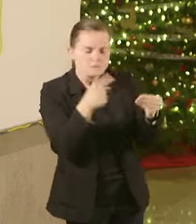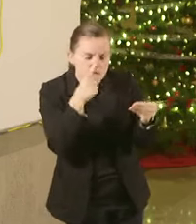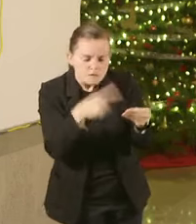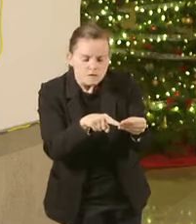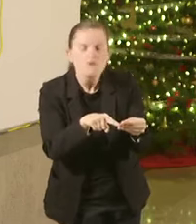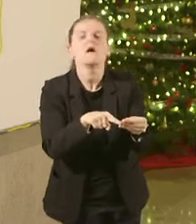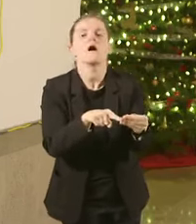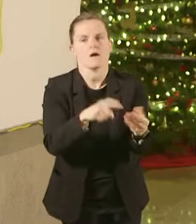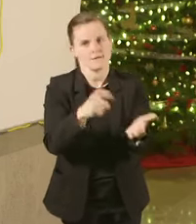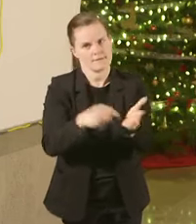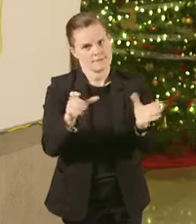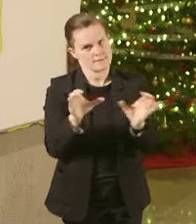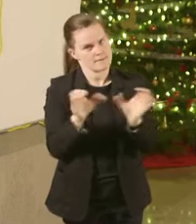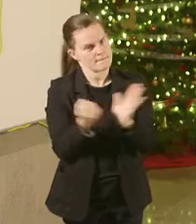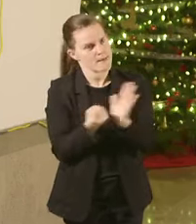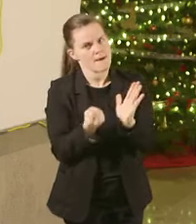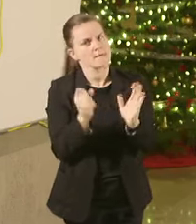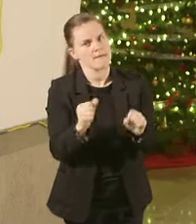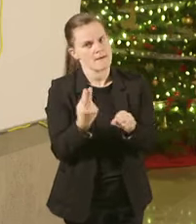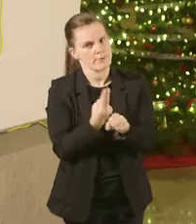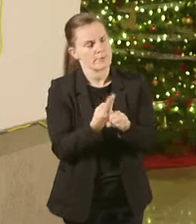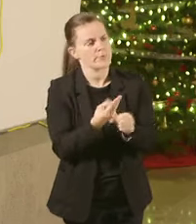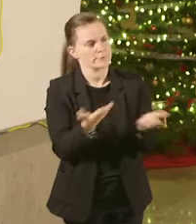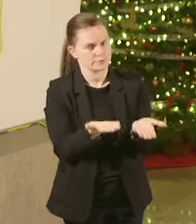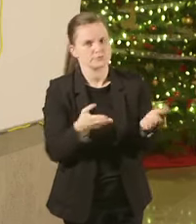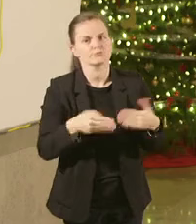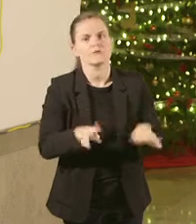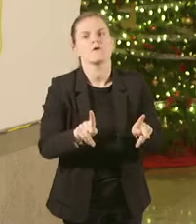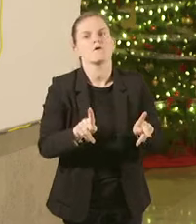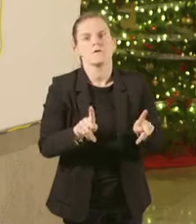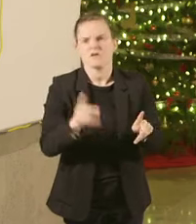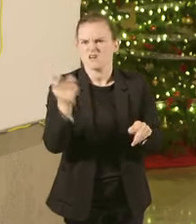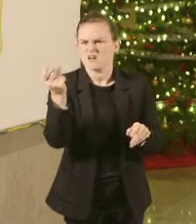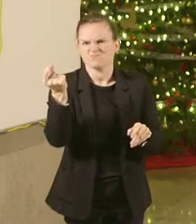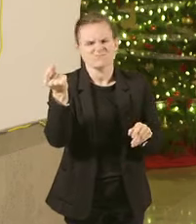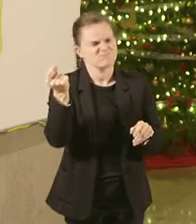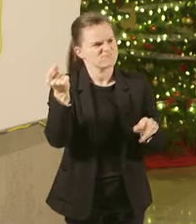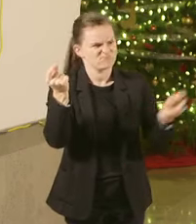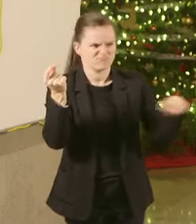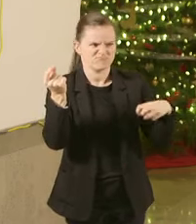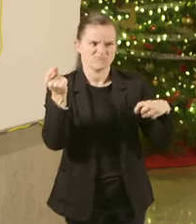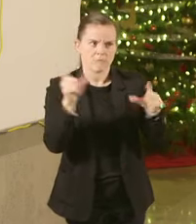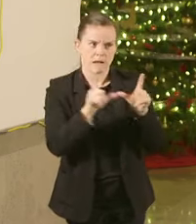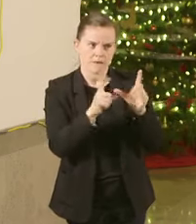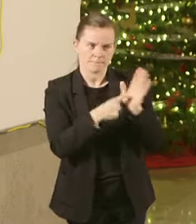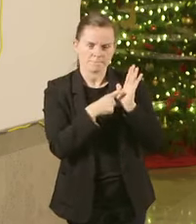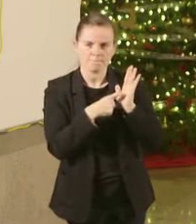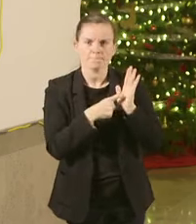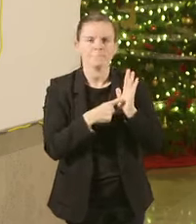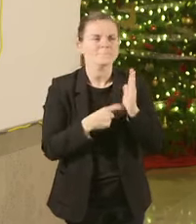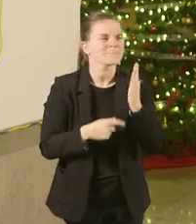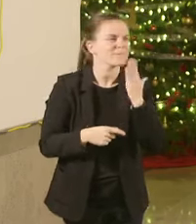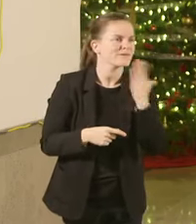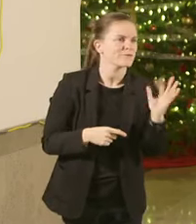can go to the front line be a caregiver almost immediately That's going to be very helpful for us Thank you